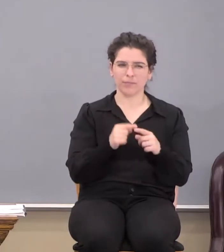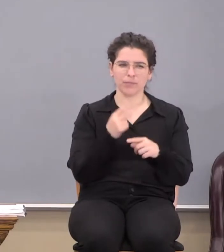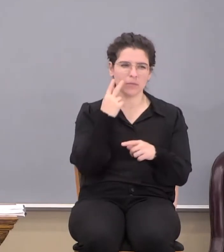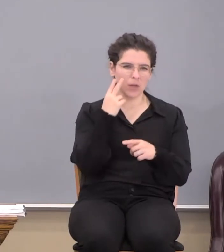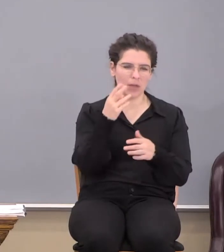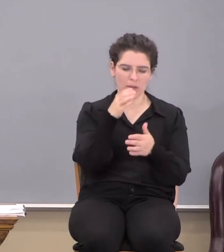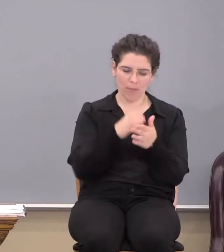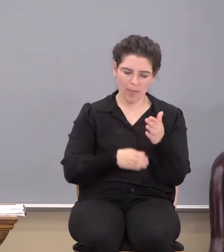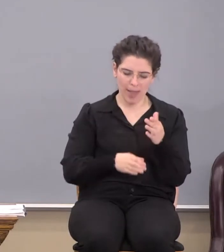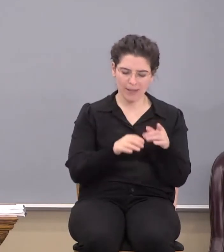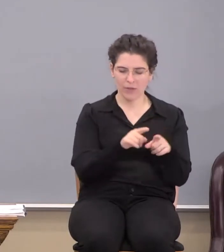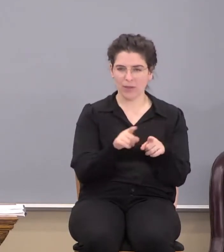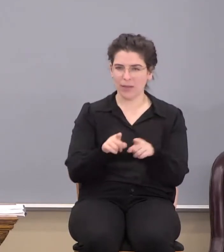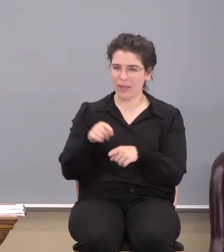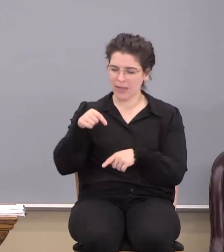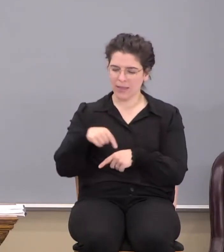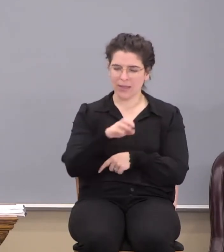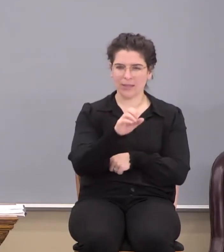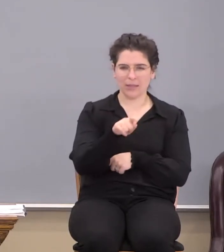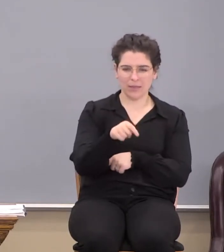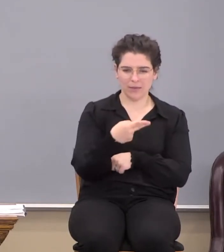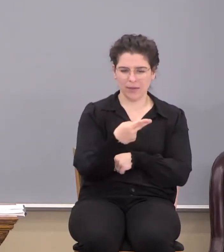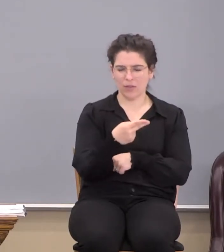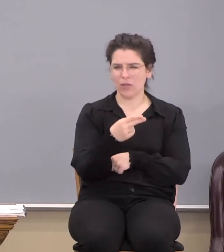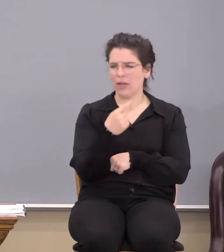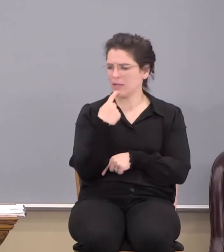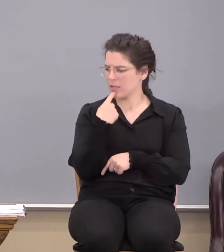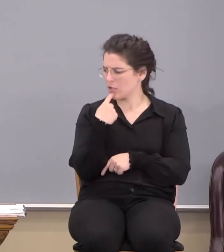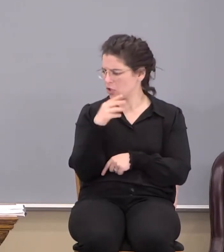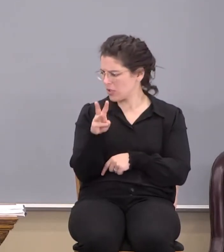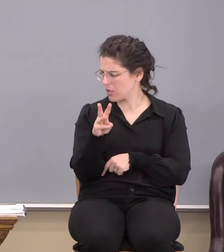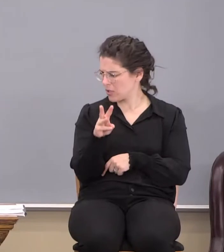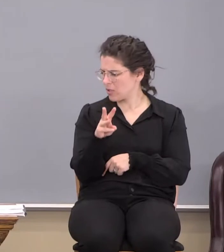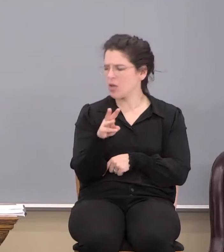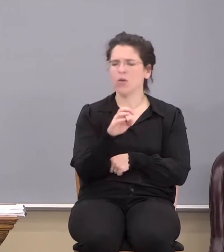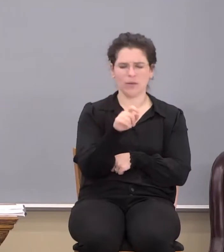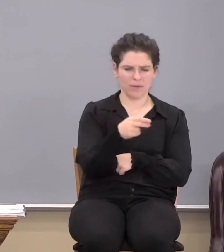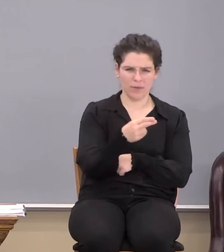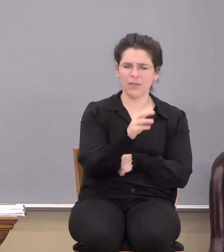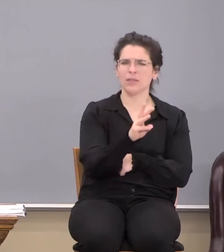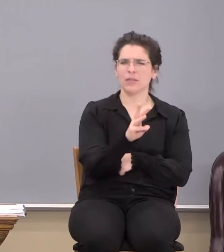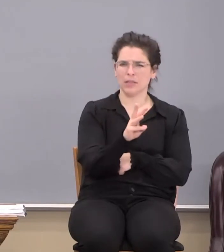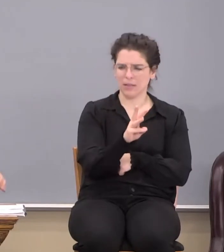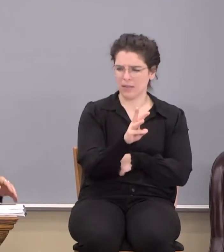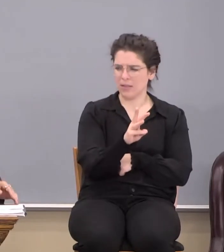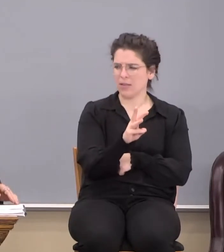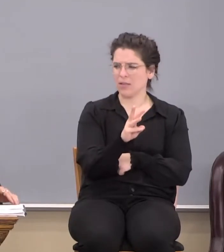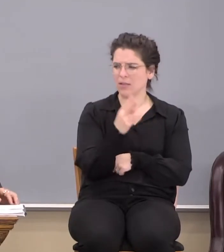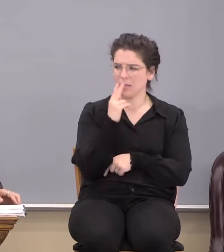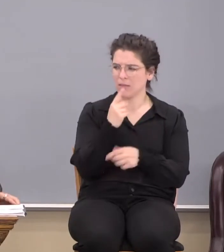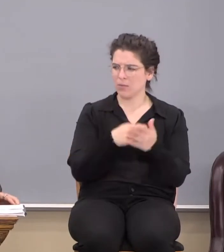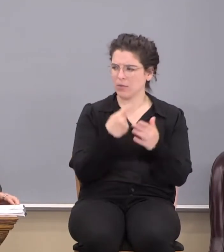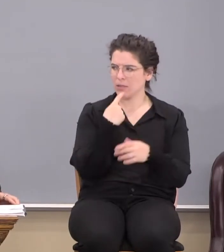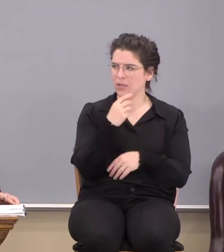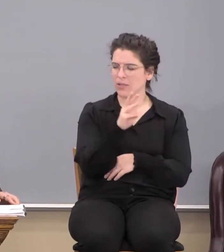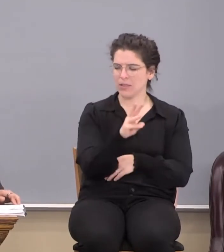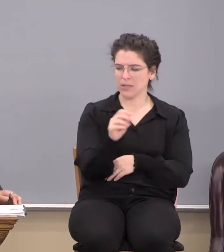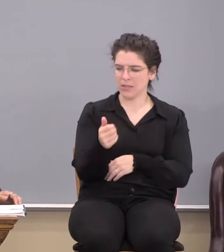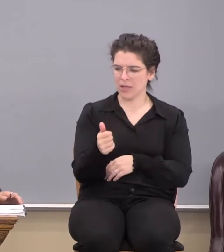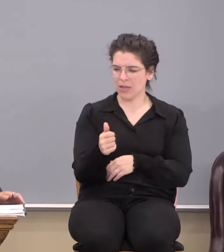look at a passage like this in Ephesians, and did I say chapter six? Ephesians chapter number six. Look at what he says here, verse 10.